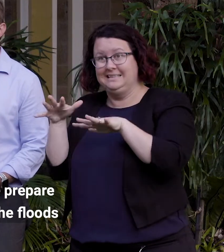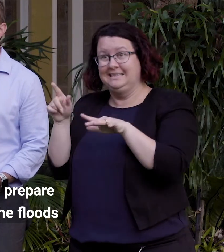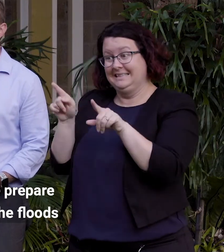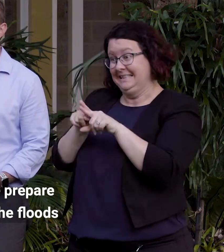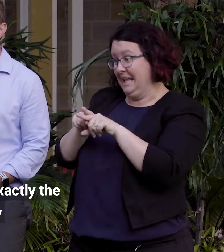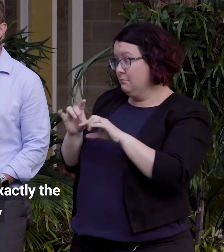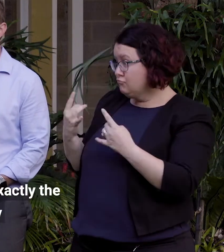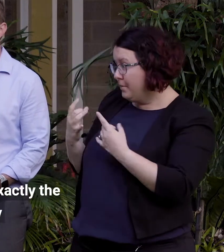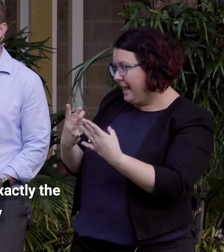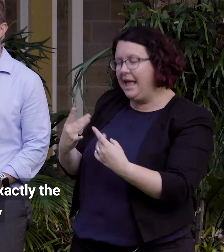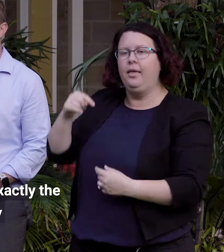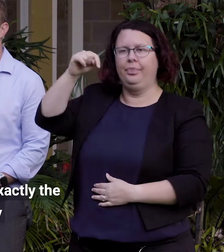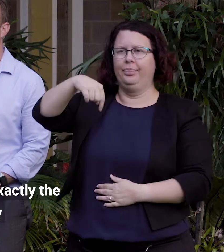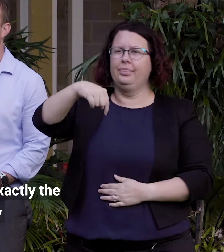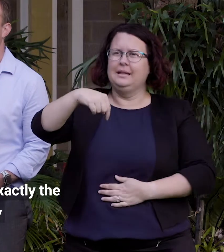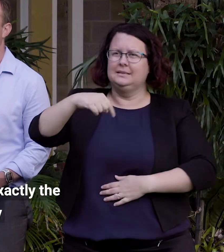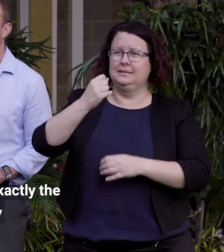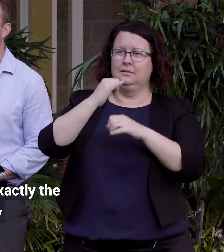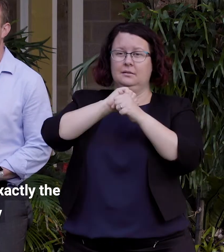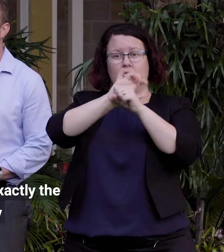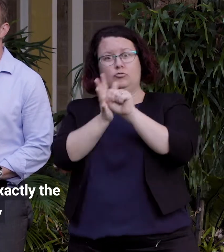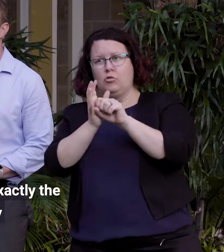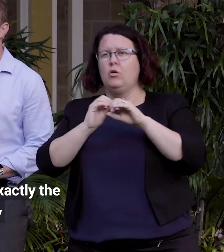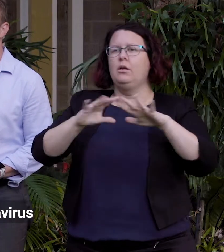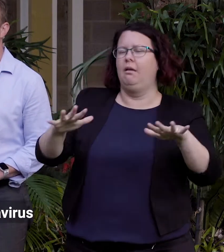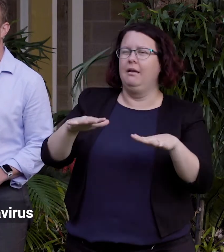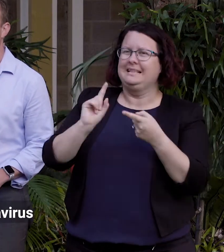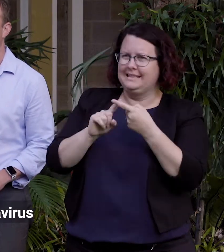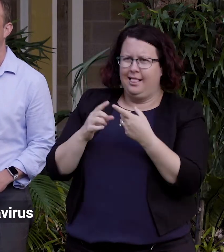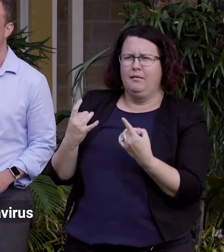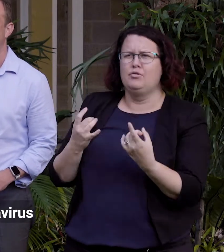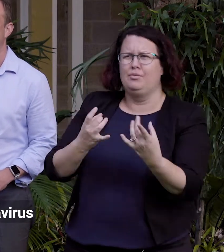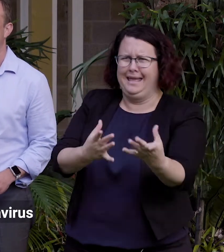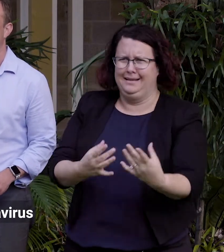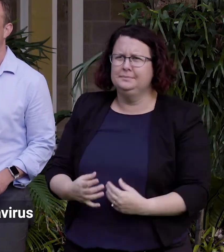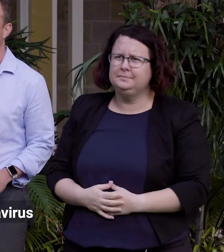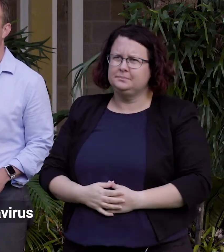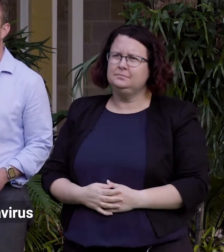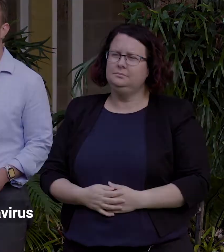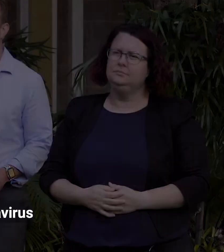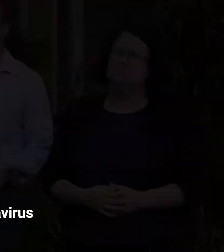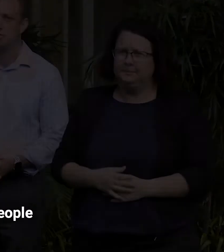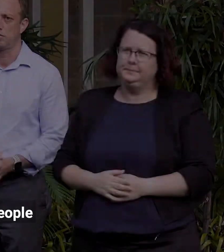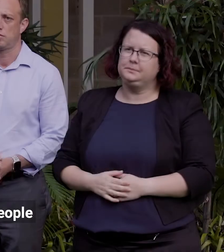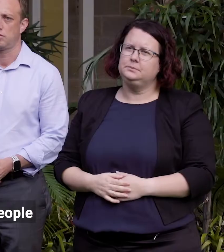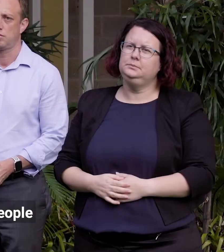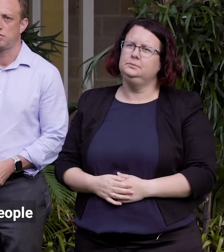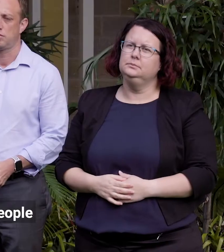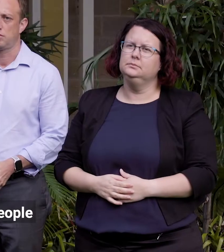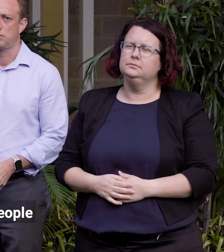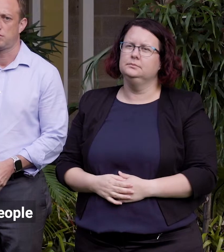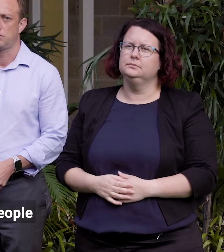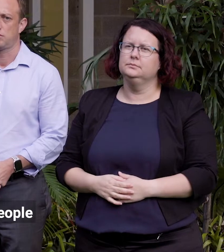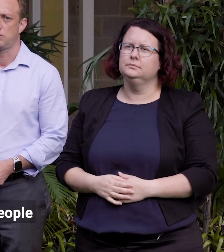for cyclones and the floods, we are preparing exactly the same way for this coronavirus. So